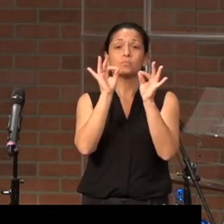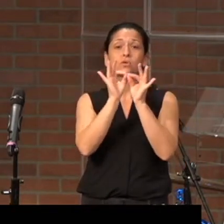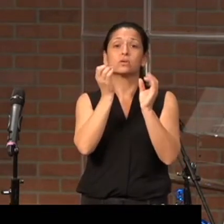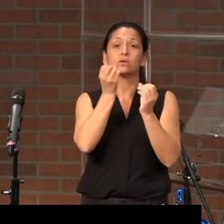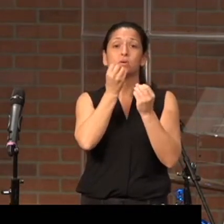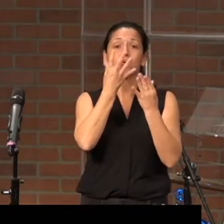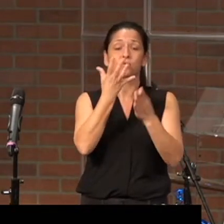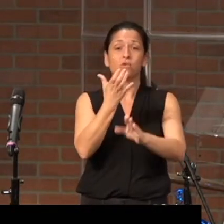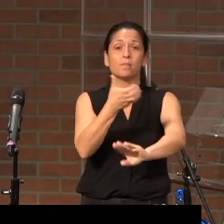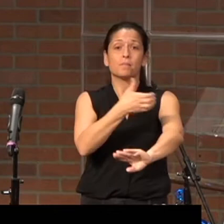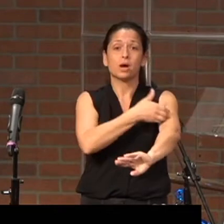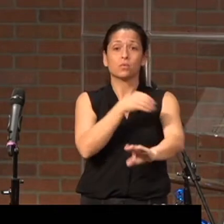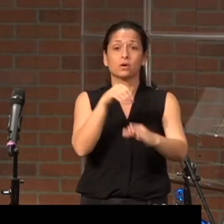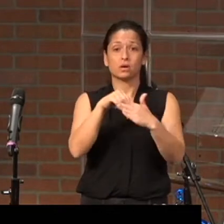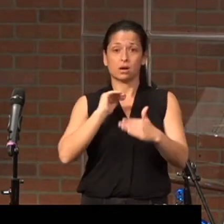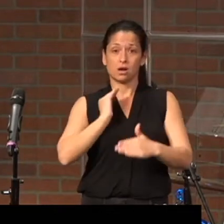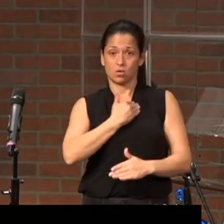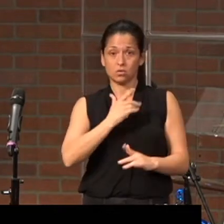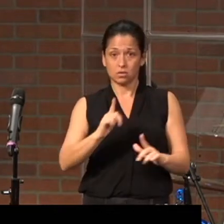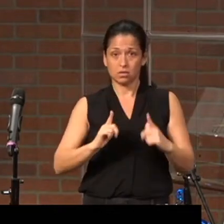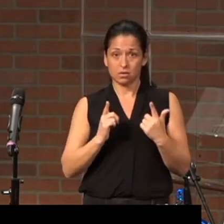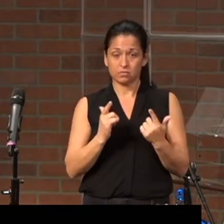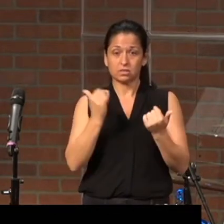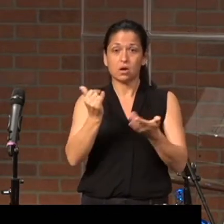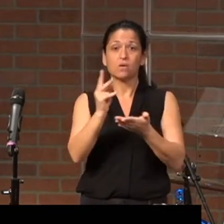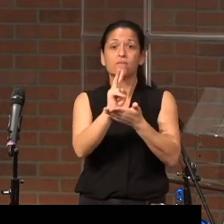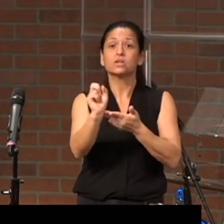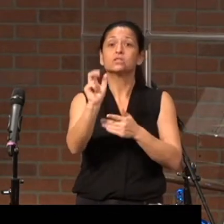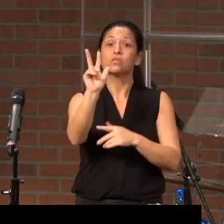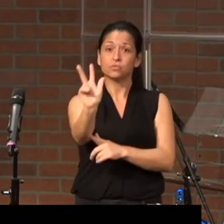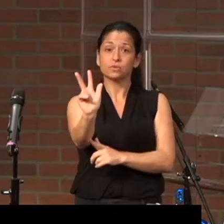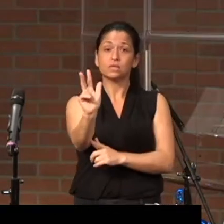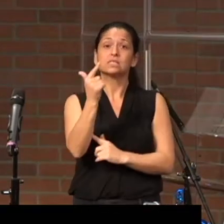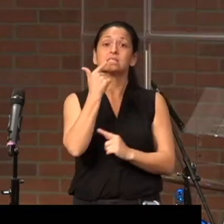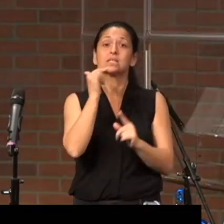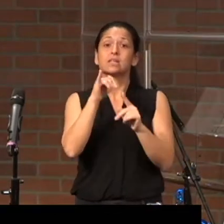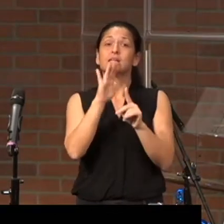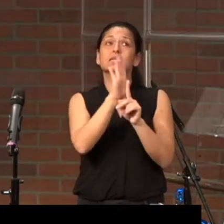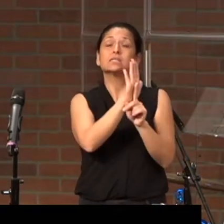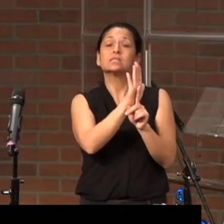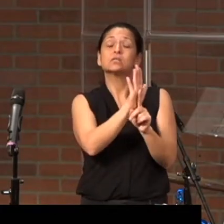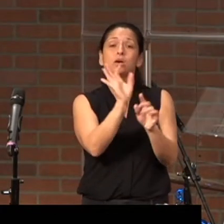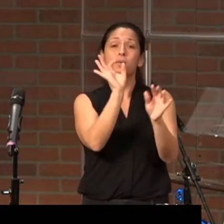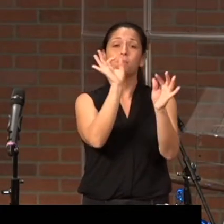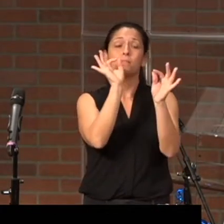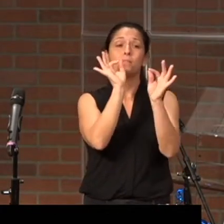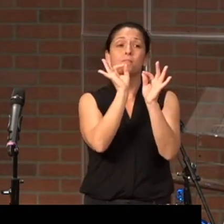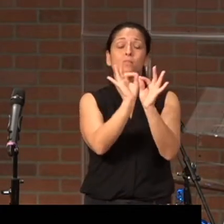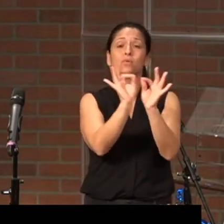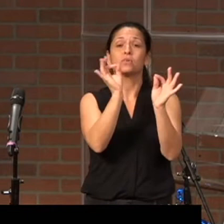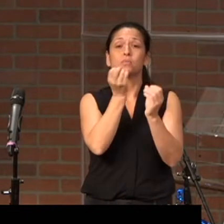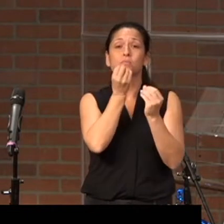our lives. This is verse 3. It says, his divine power,